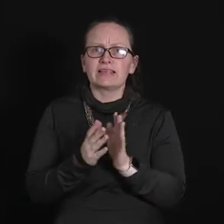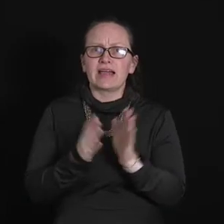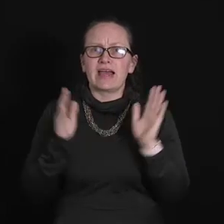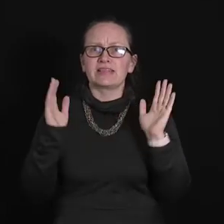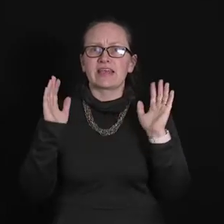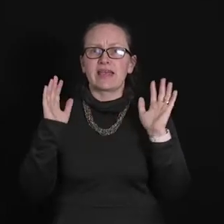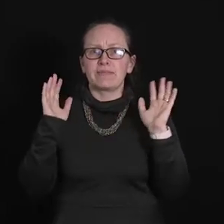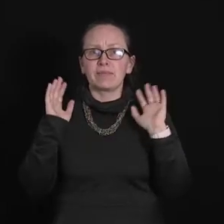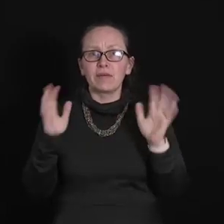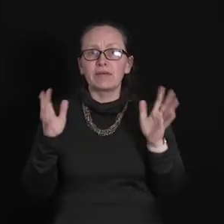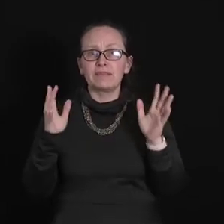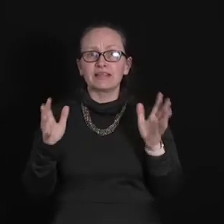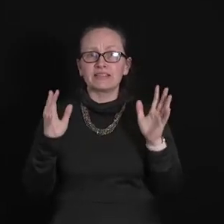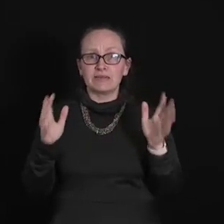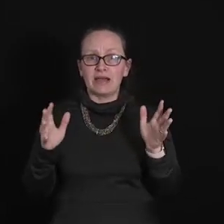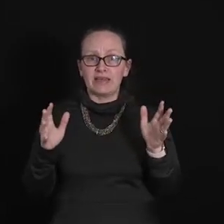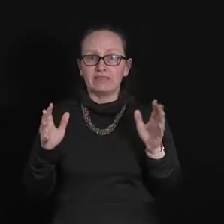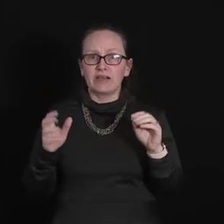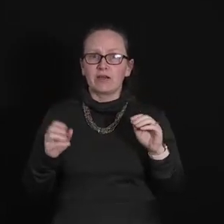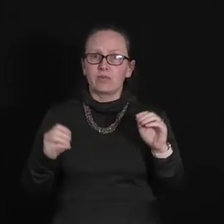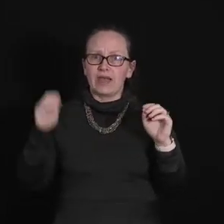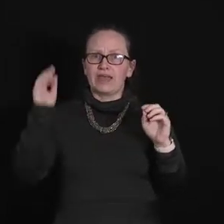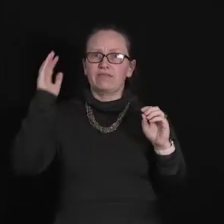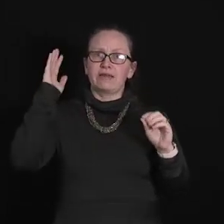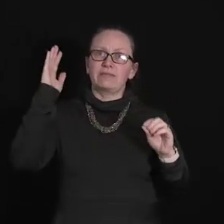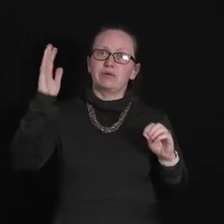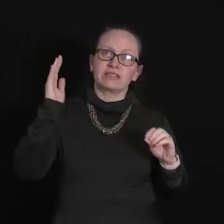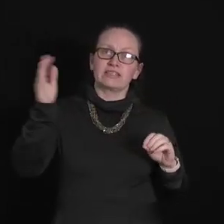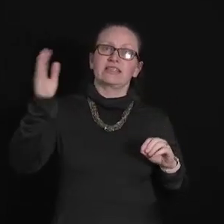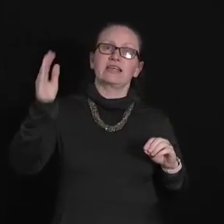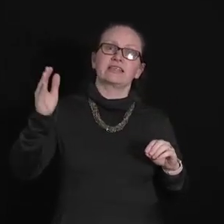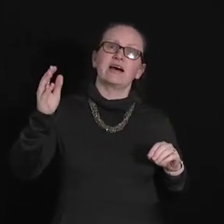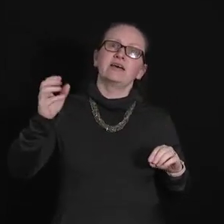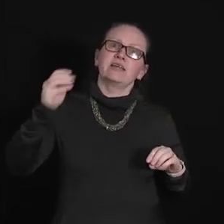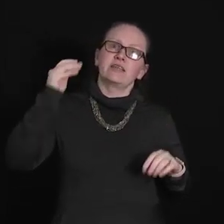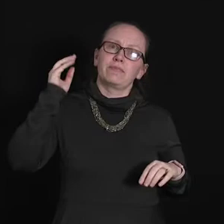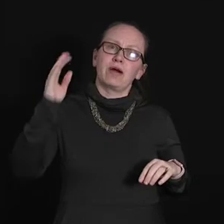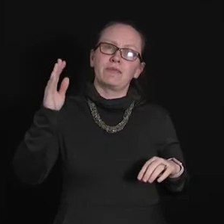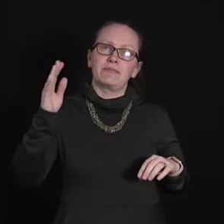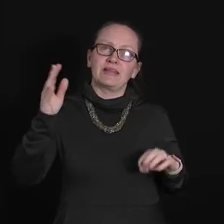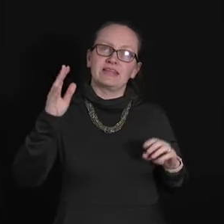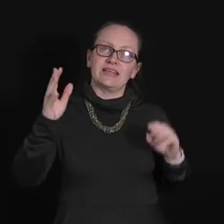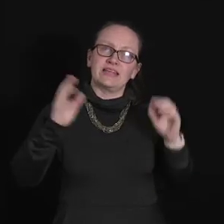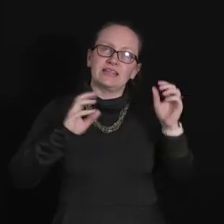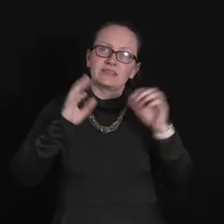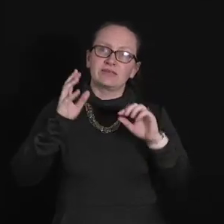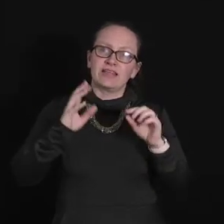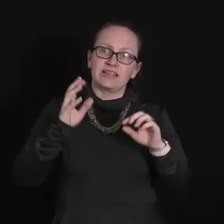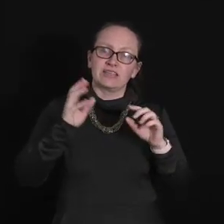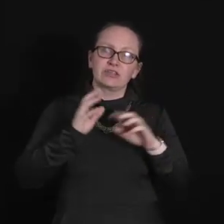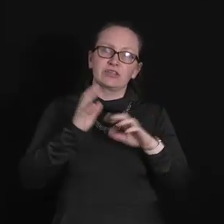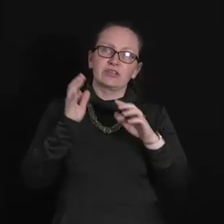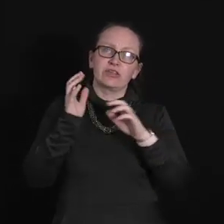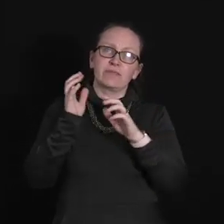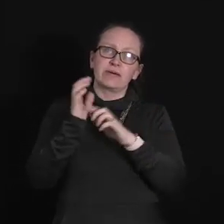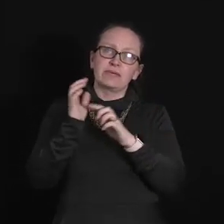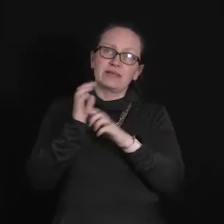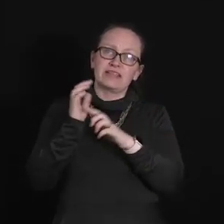as a probability wave where if we put a detector the probability is related to the probability